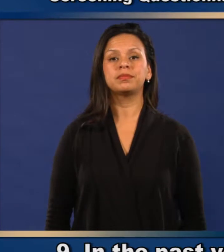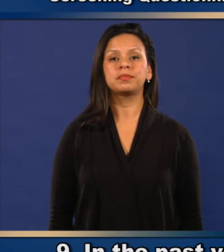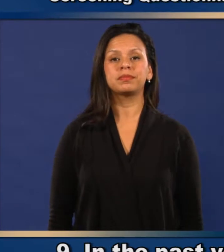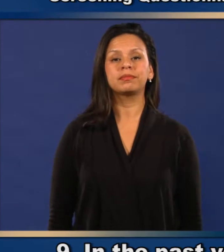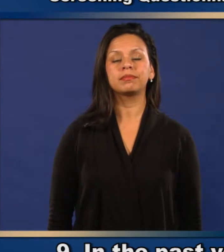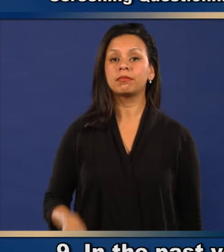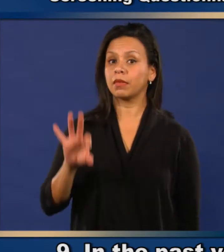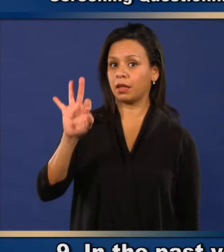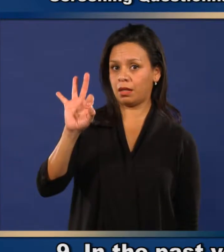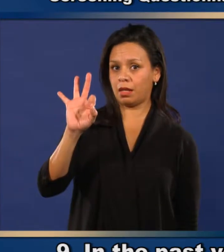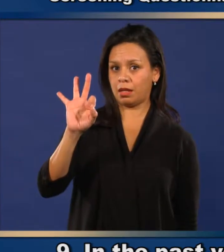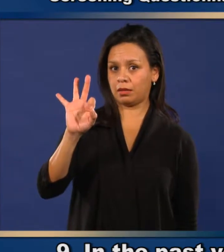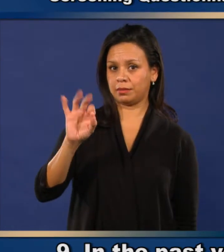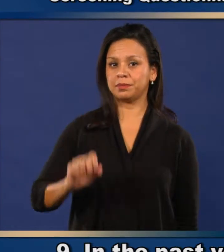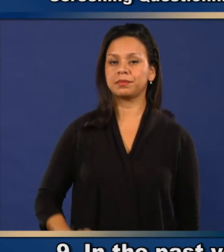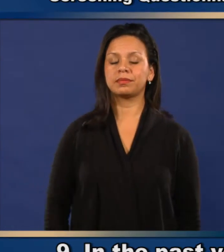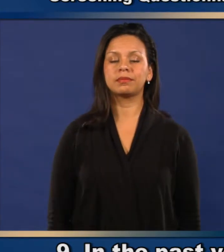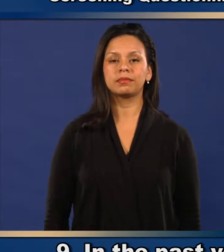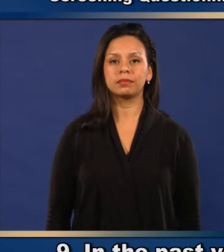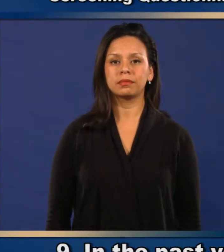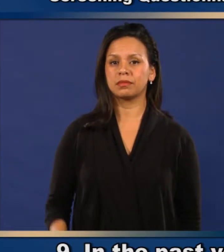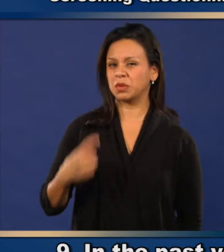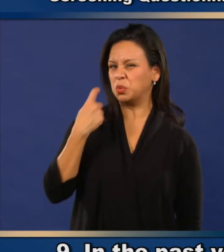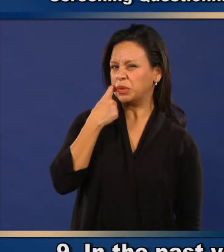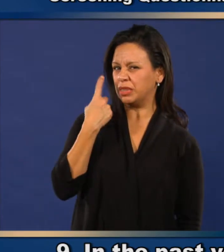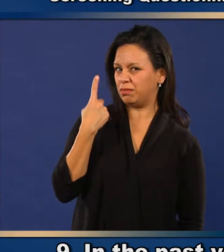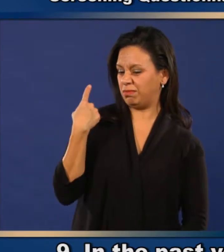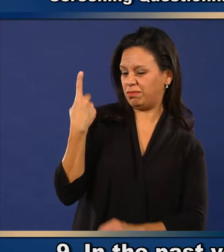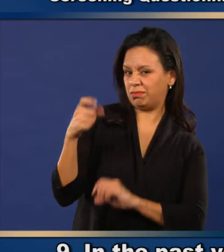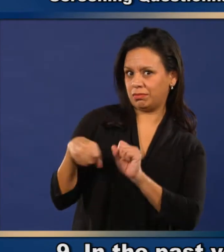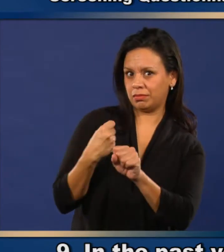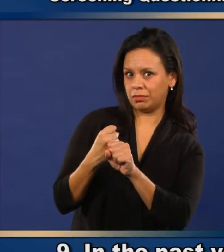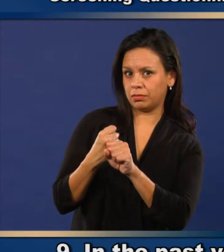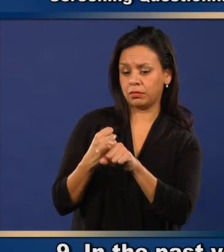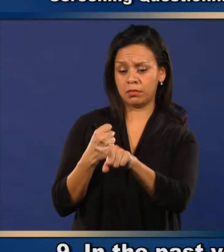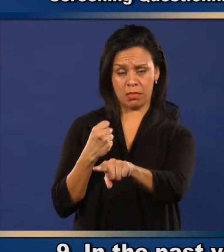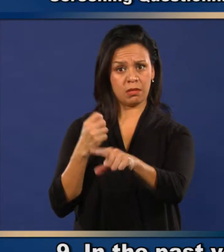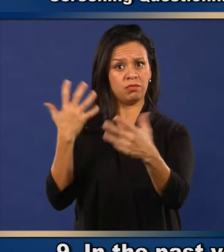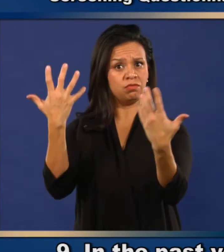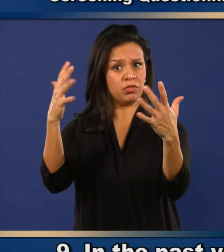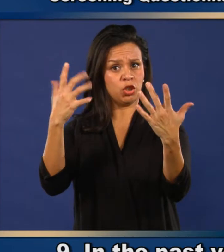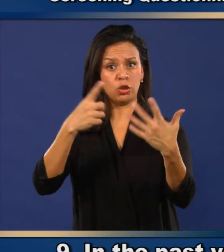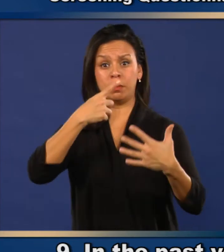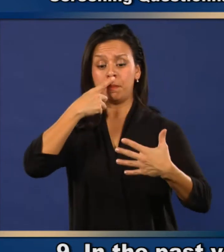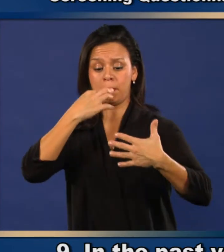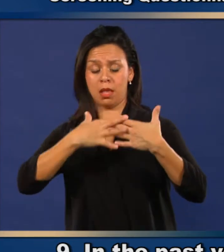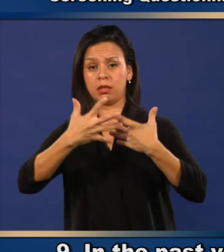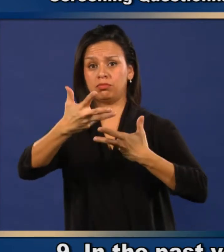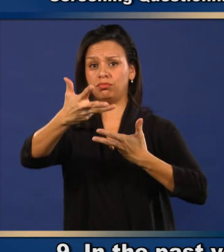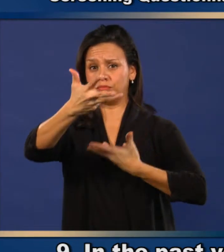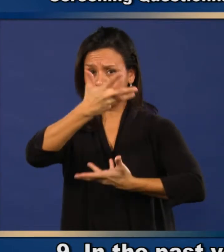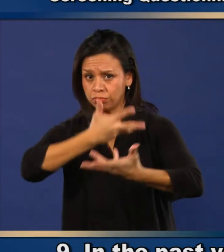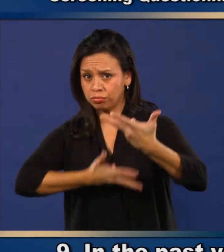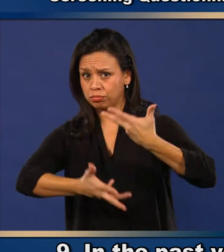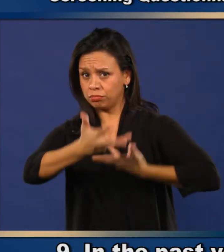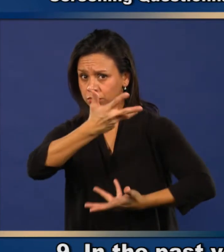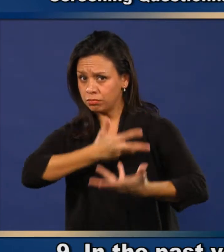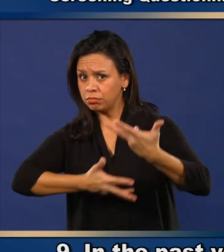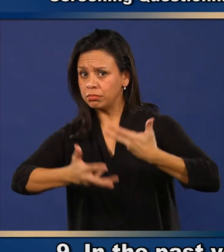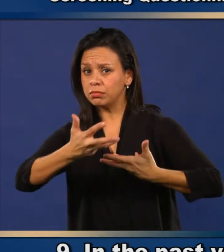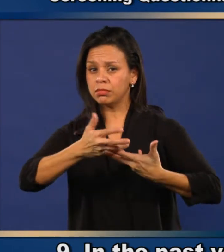Number 9. In the past year, has the child received a transfusion of blood,